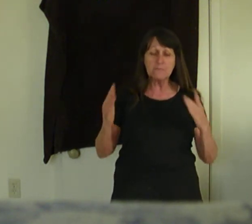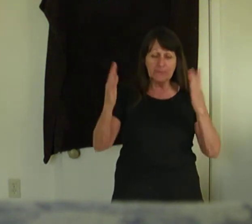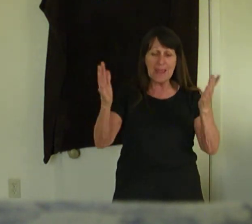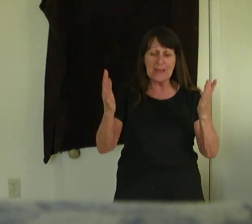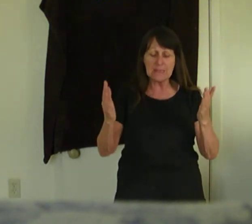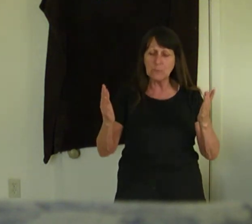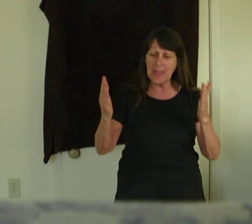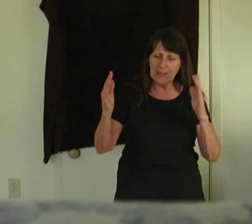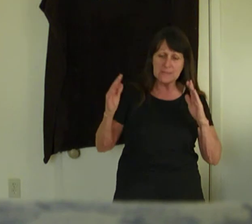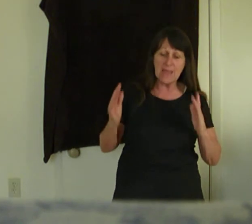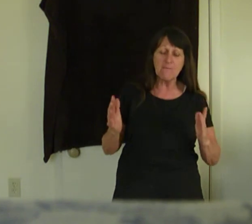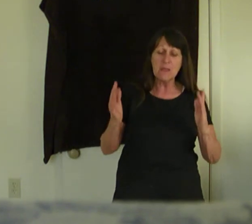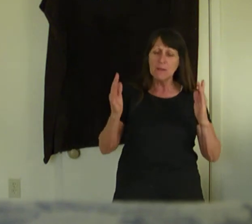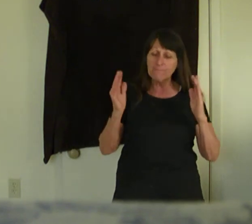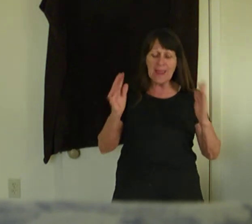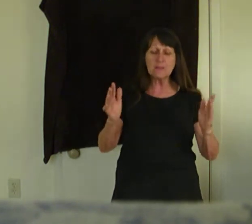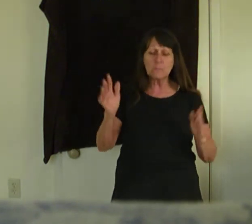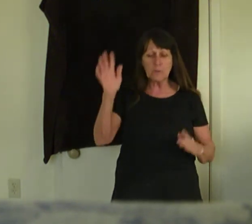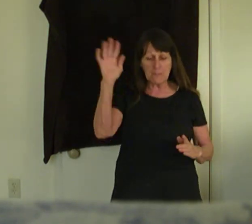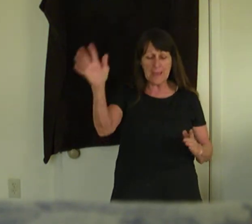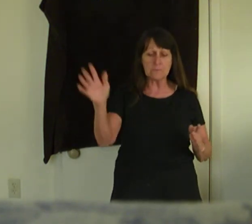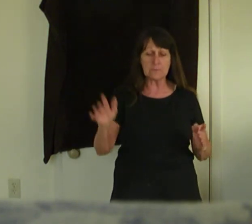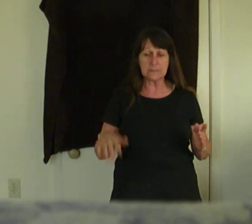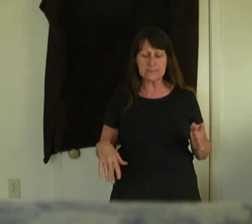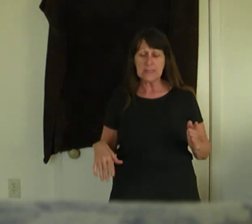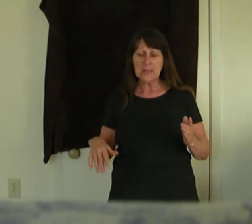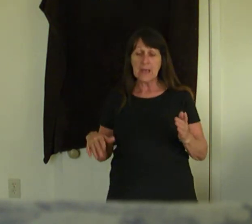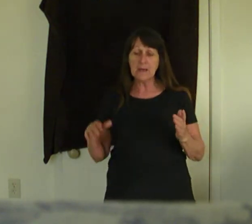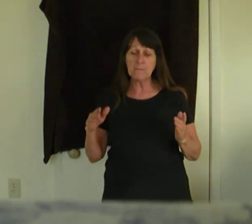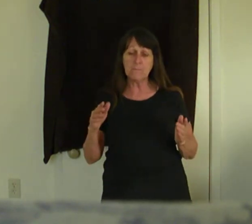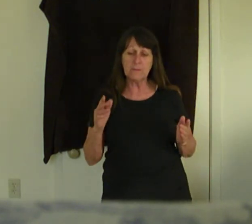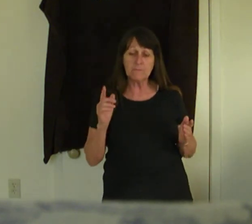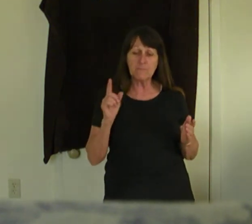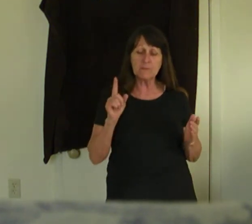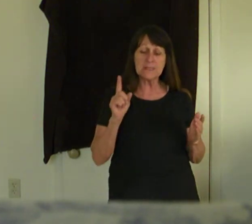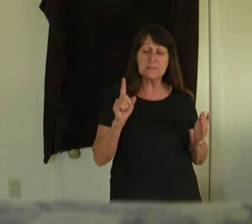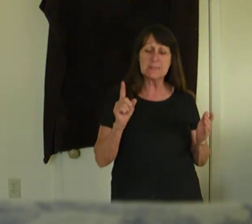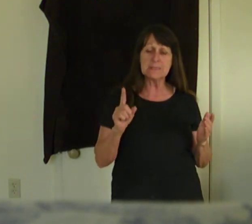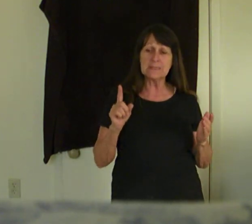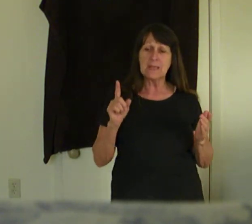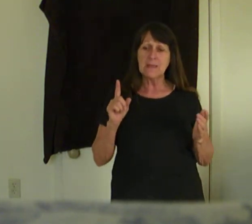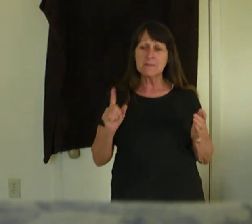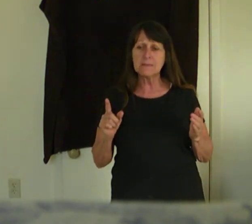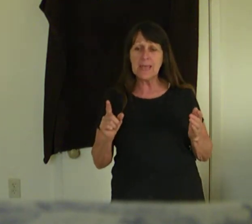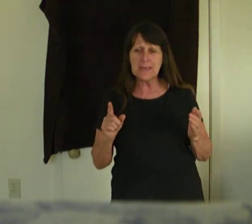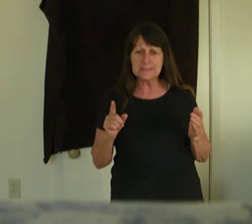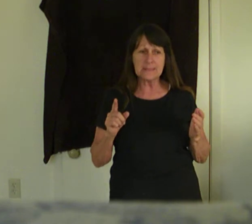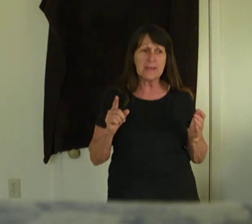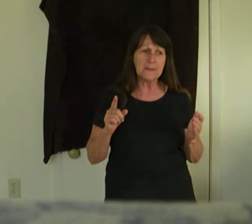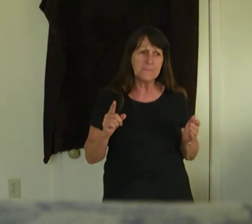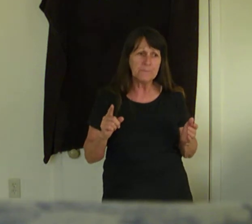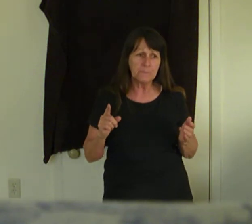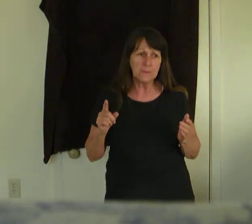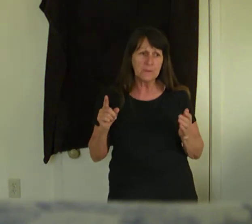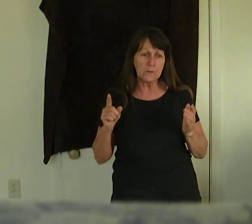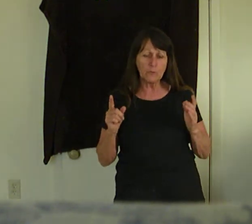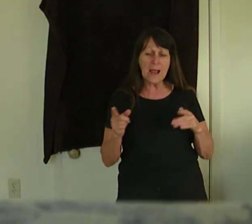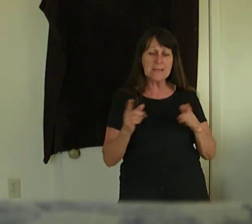faith. We have to have faith to move mountains. Verse 17 says, That Christ